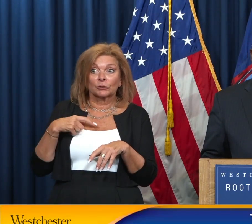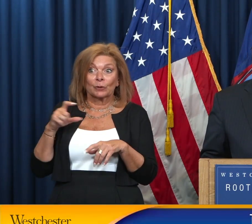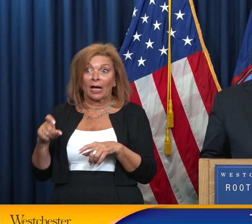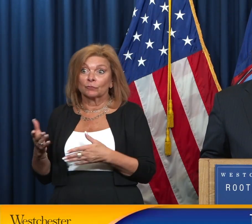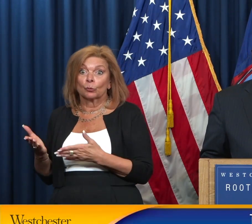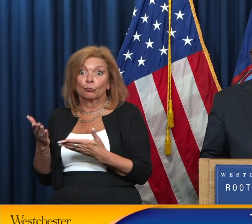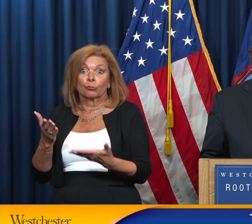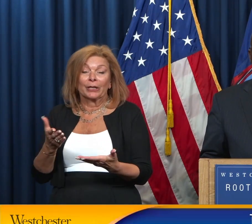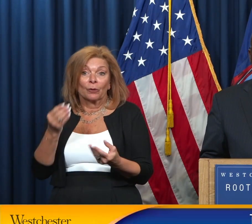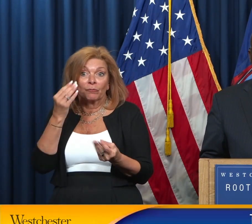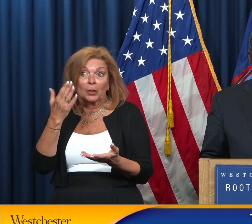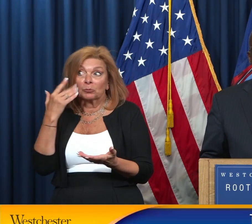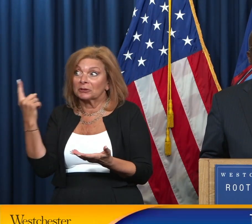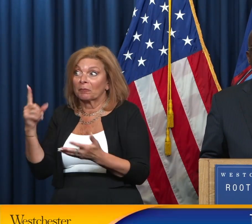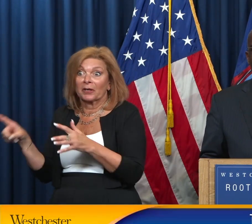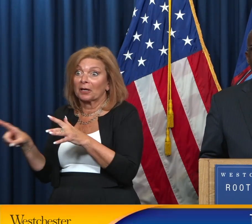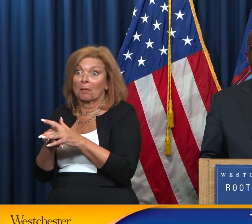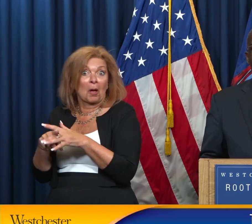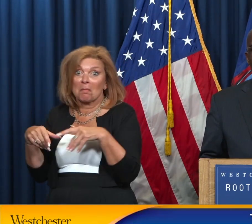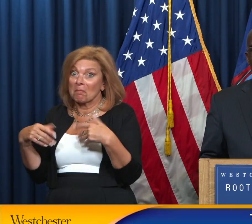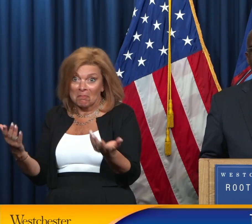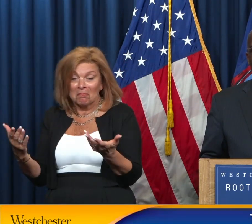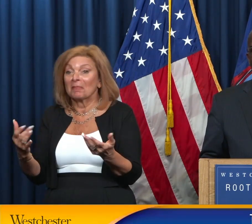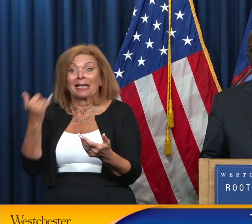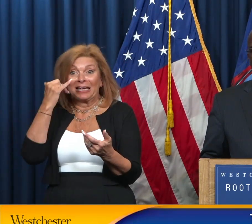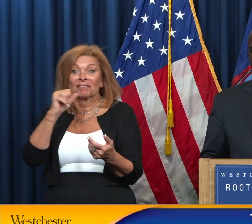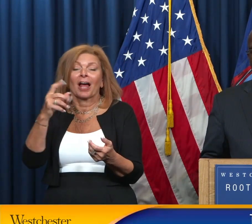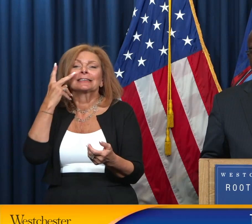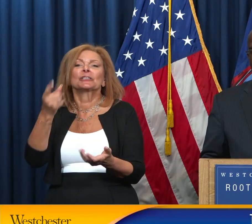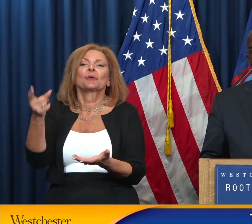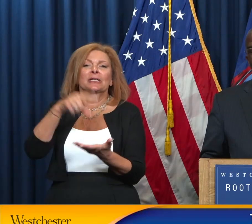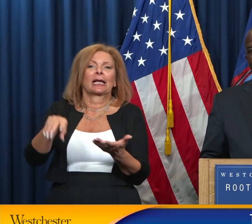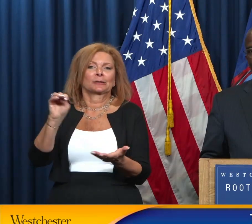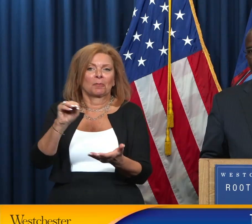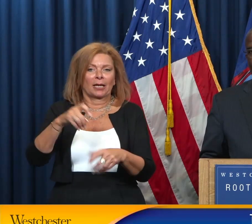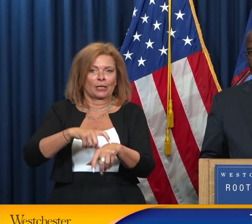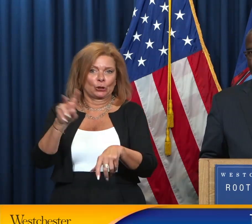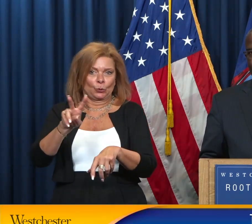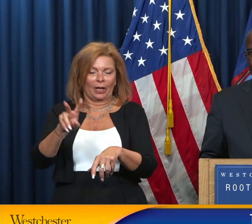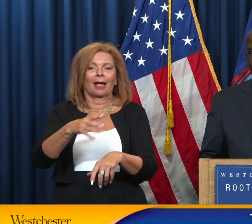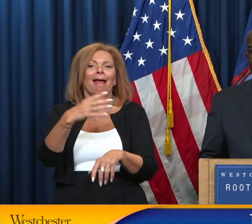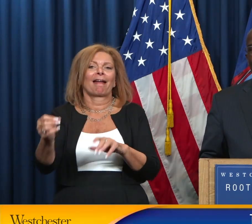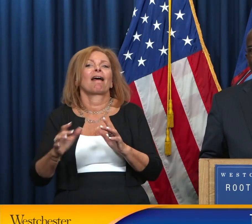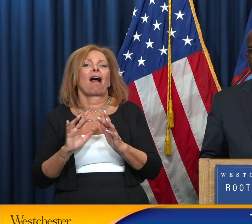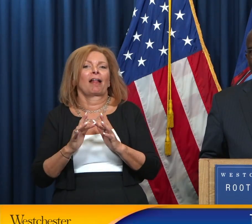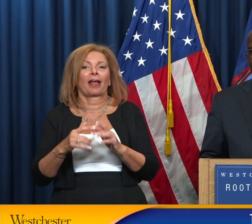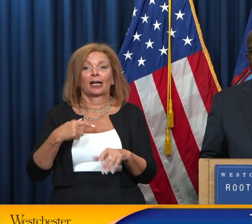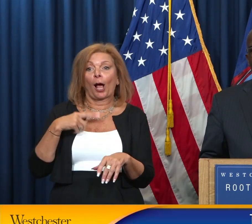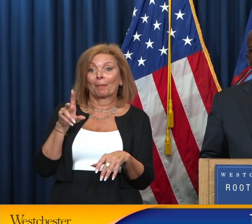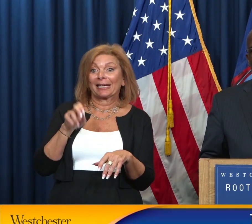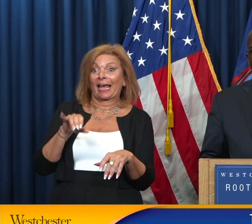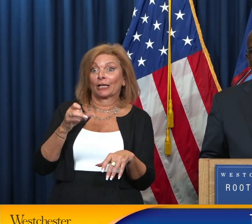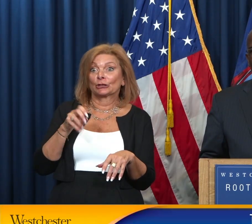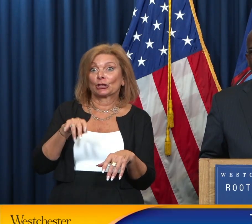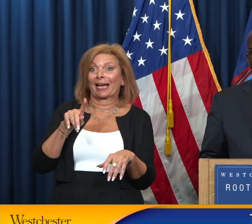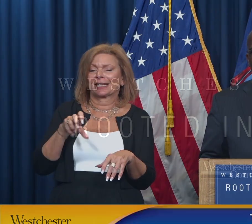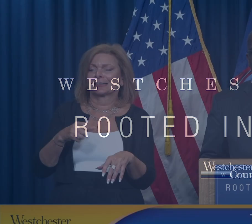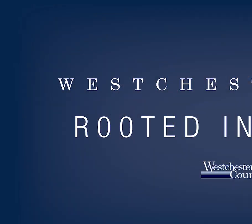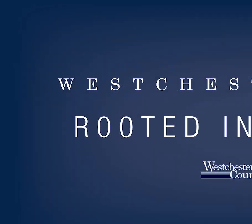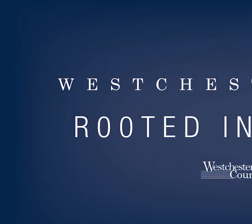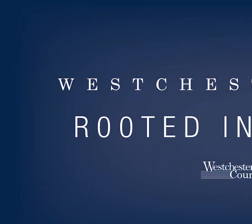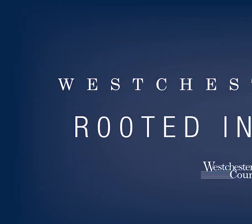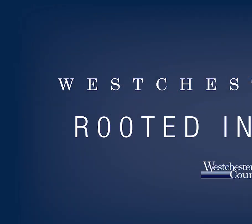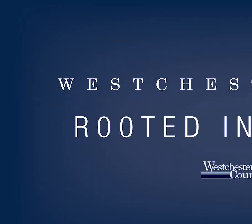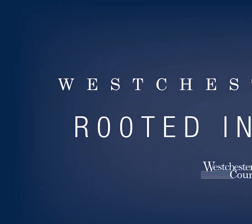information because something has come up. We'll see you again next Monday at 2 p.m. and online. I'm Ken Jenkins. Have a wonderful day.